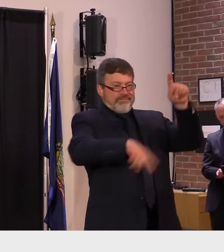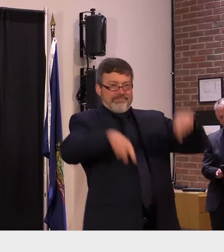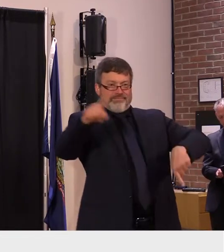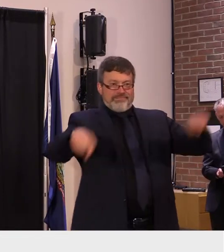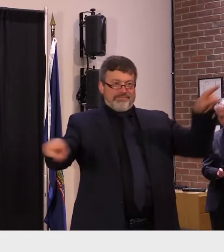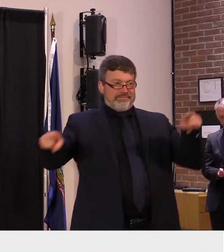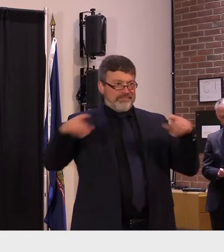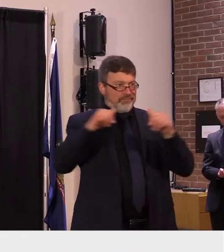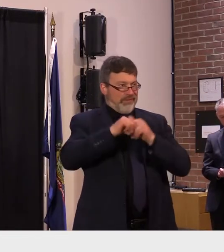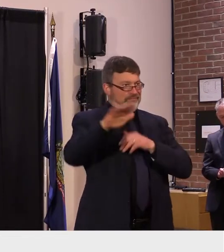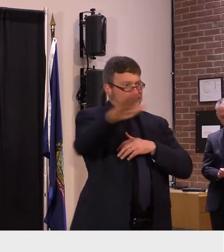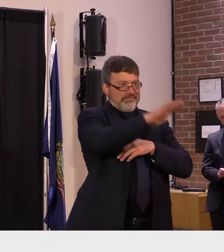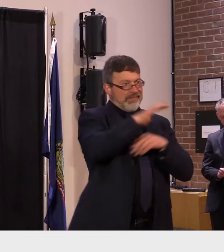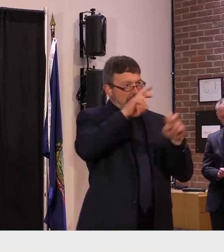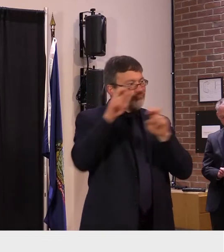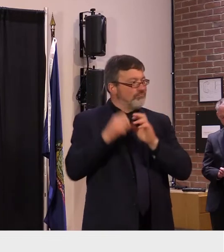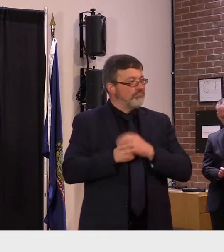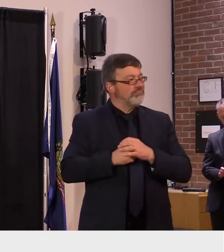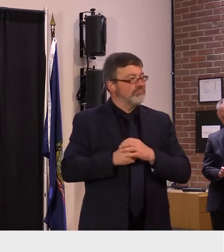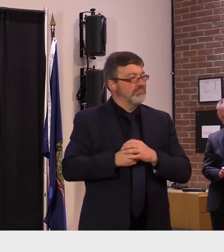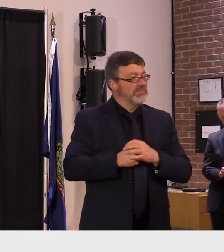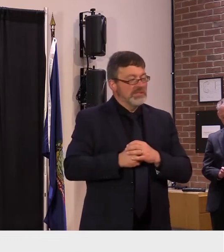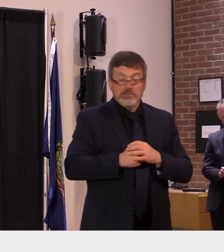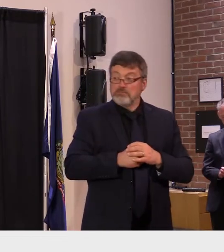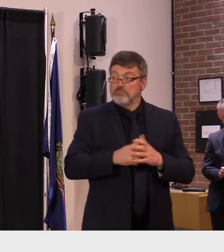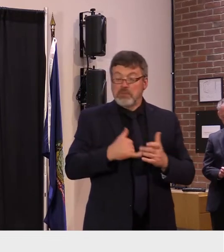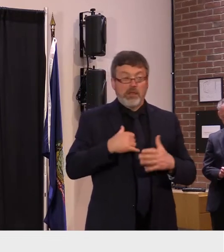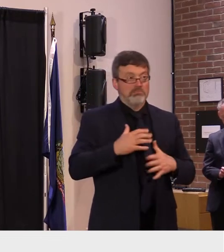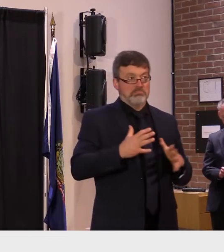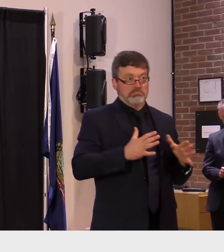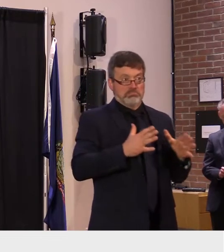forward i think secretary french was going to add to that